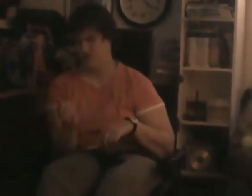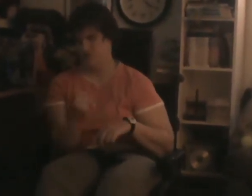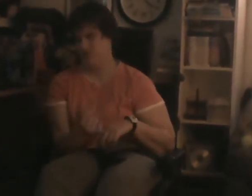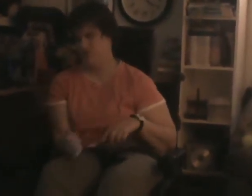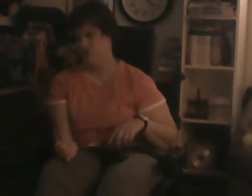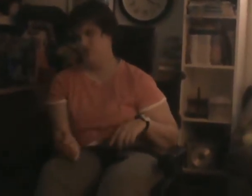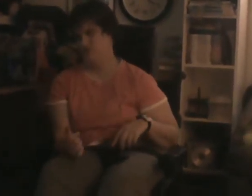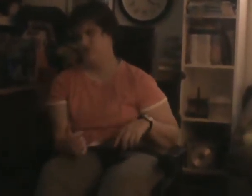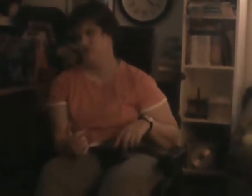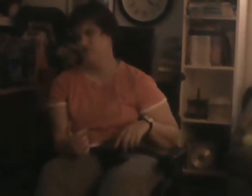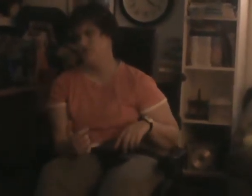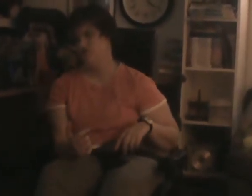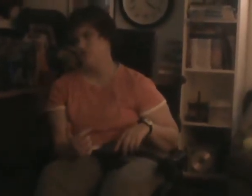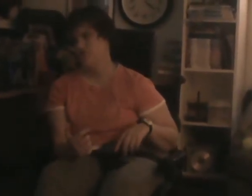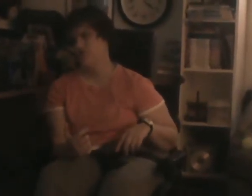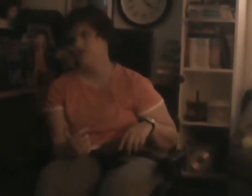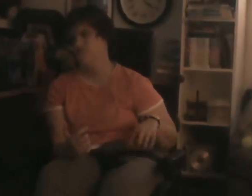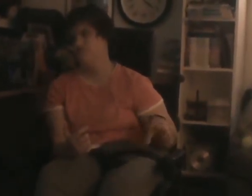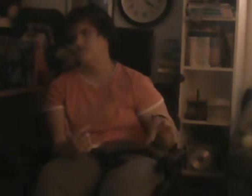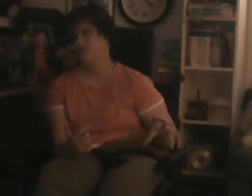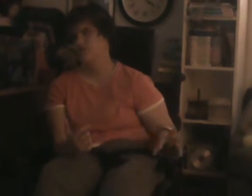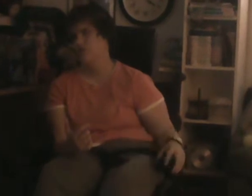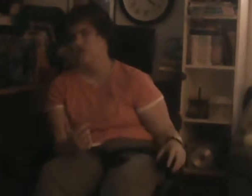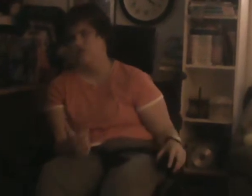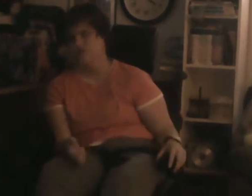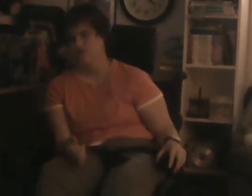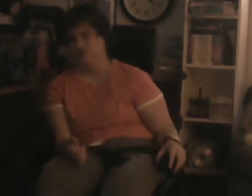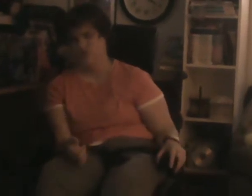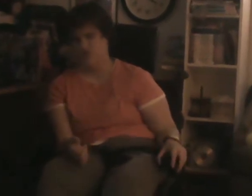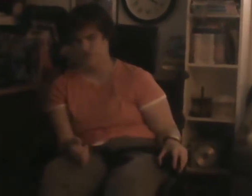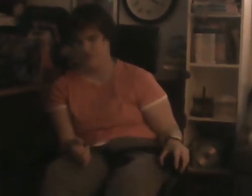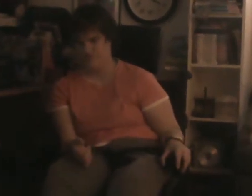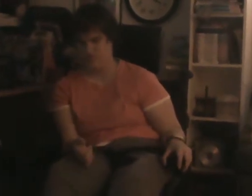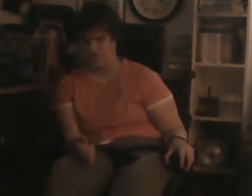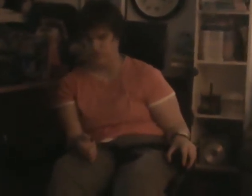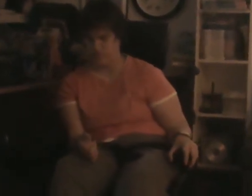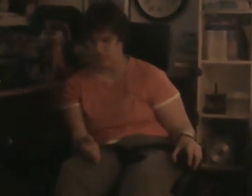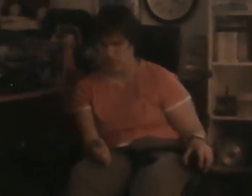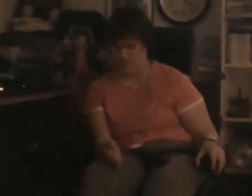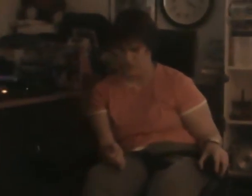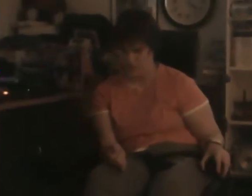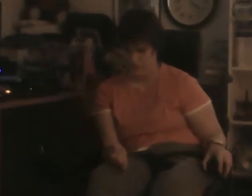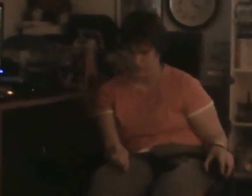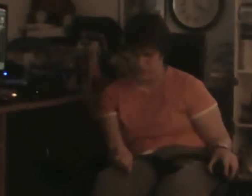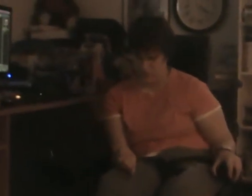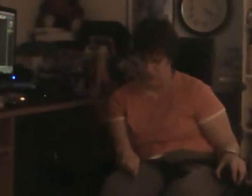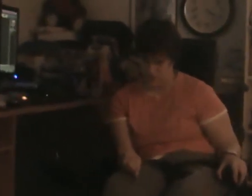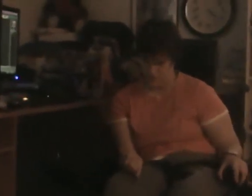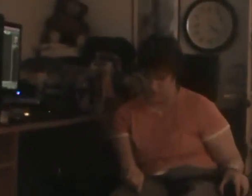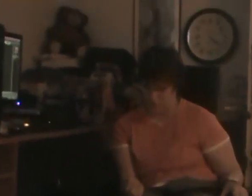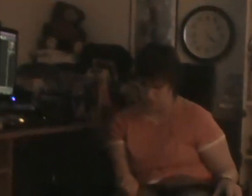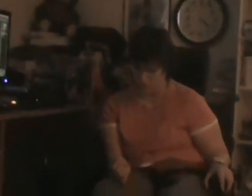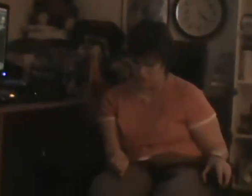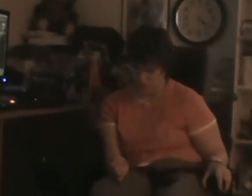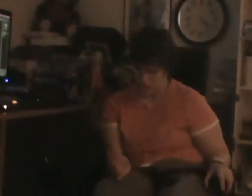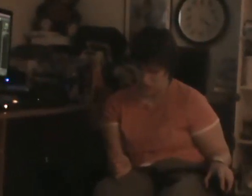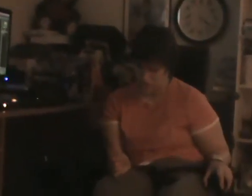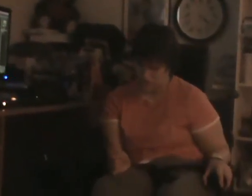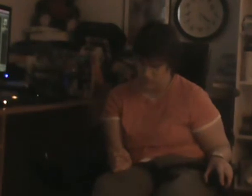I'll learn your